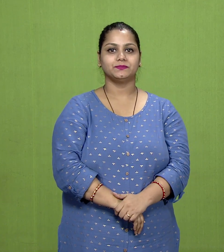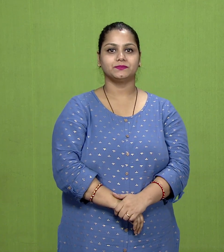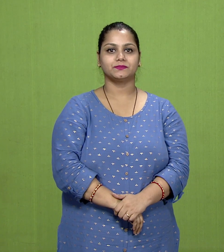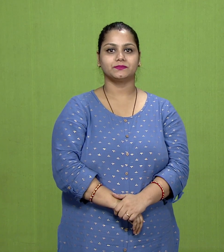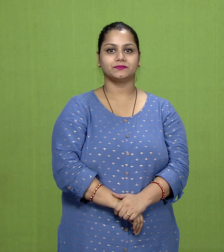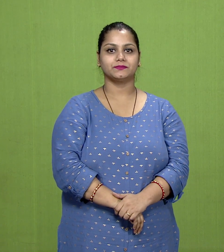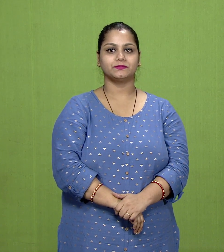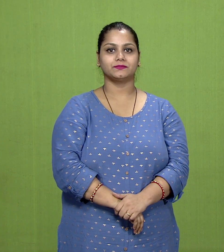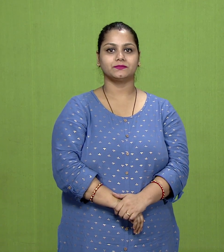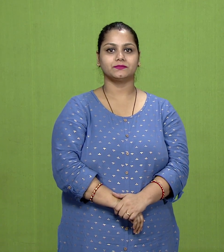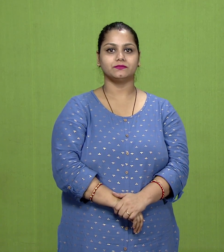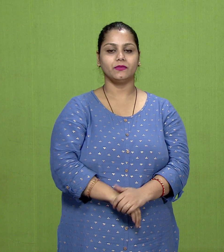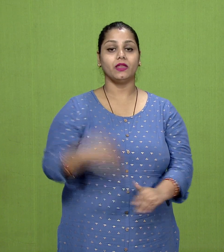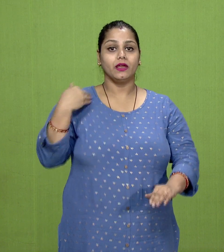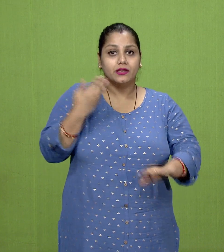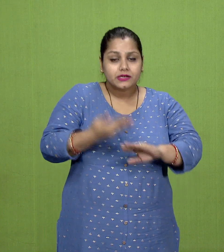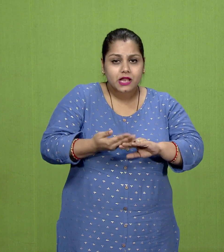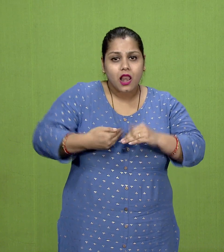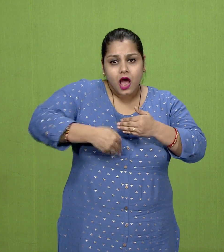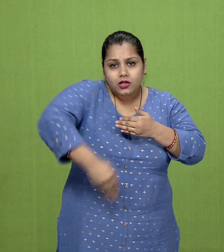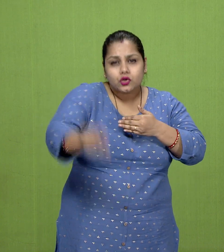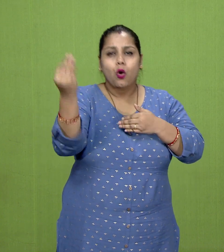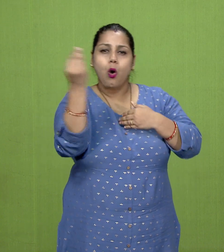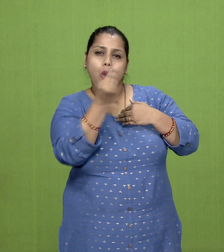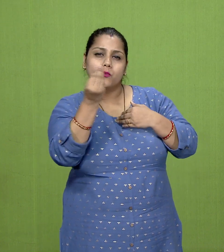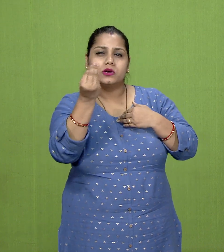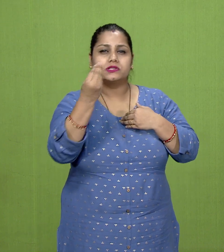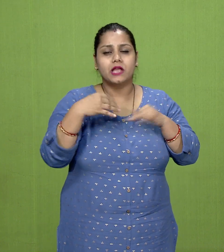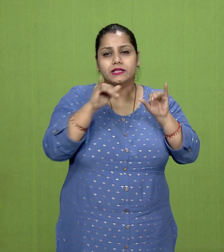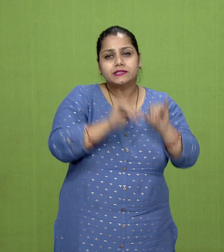it lasted for almost a thousand years